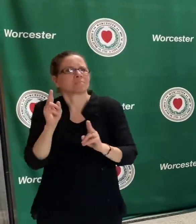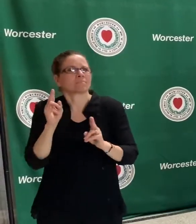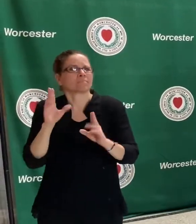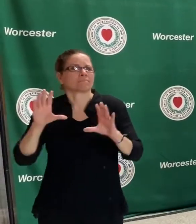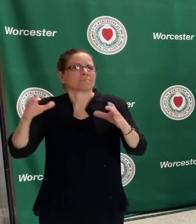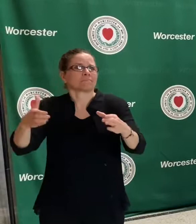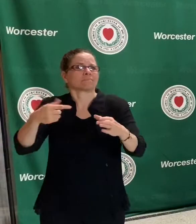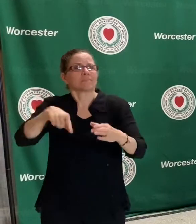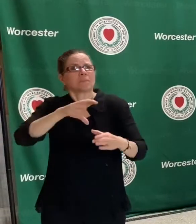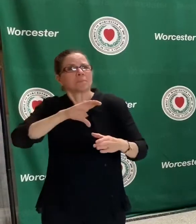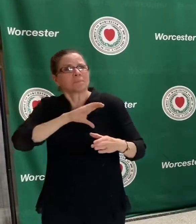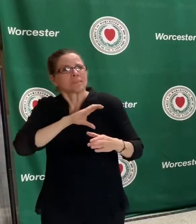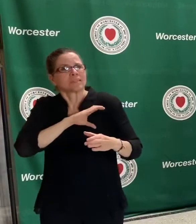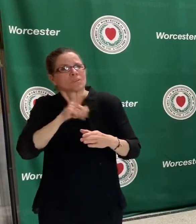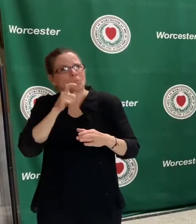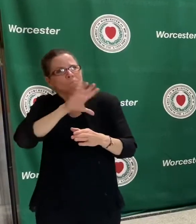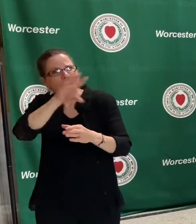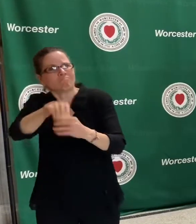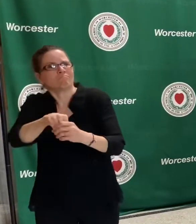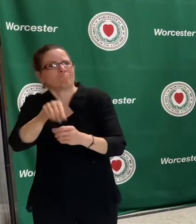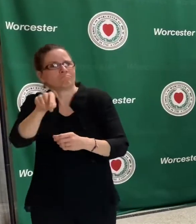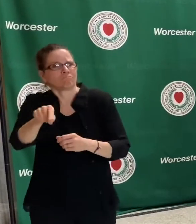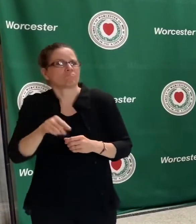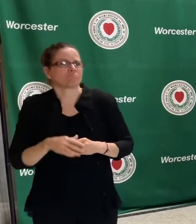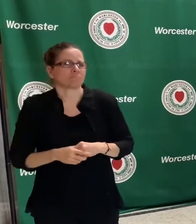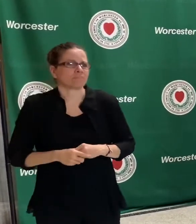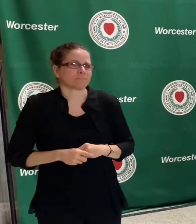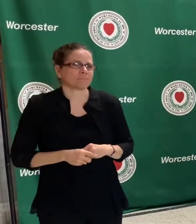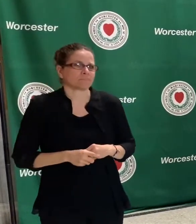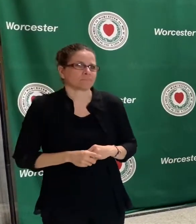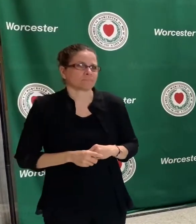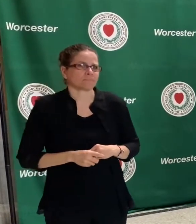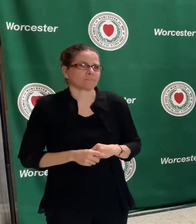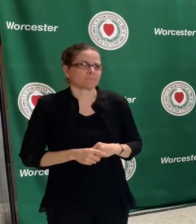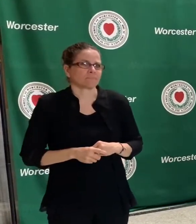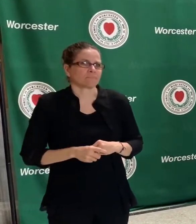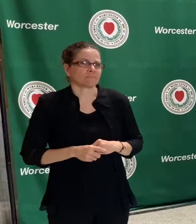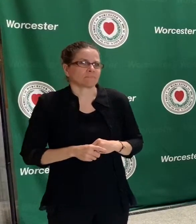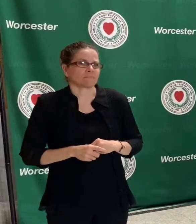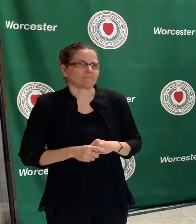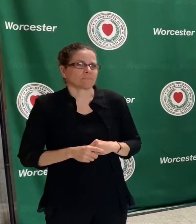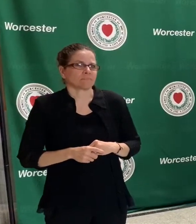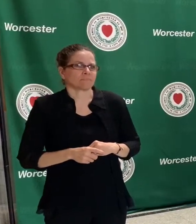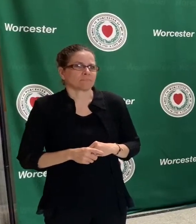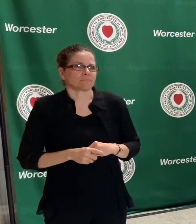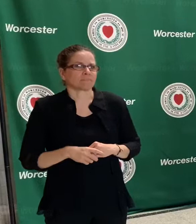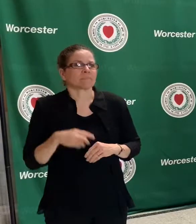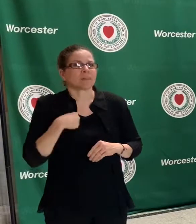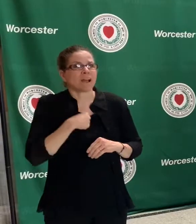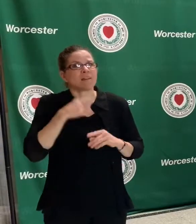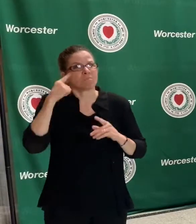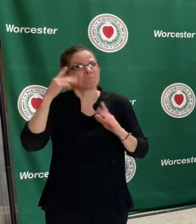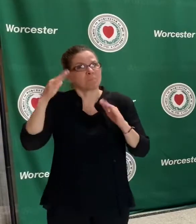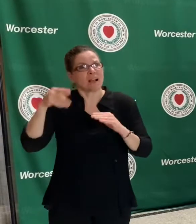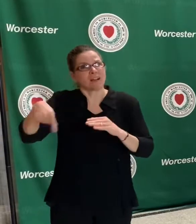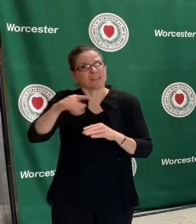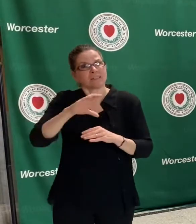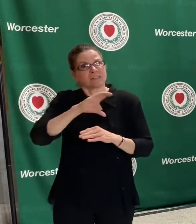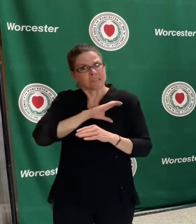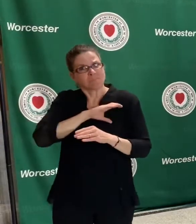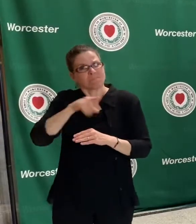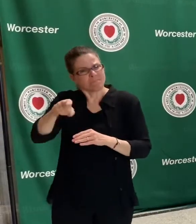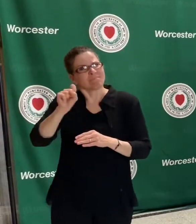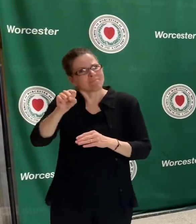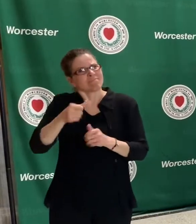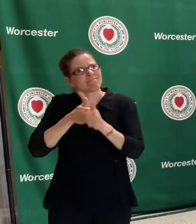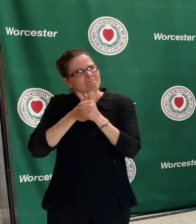of, you know, restraint that you could expect from a police department. So I was disappointed